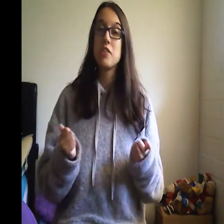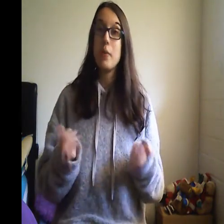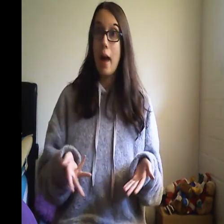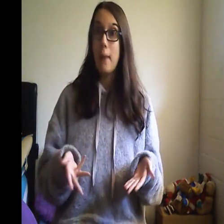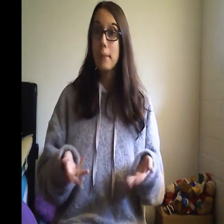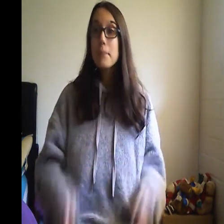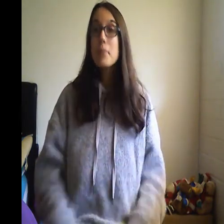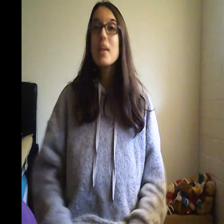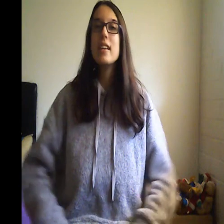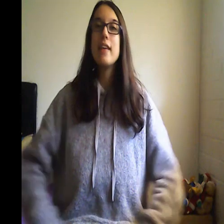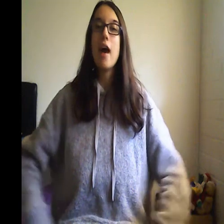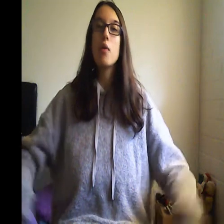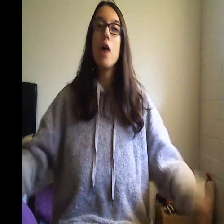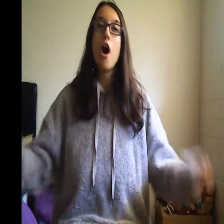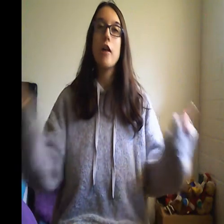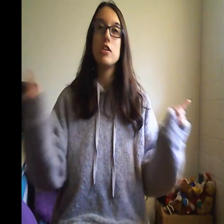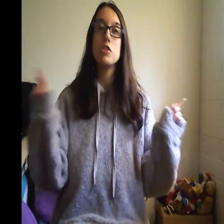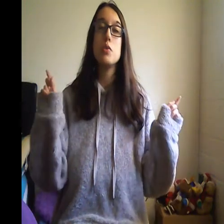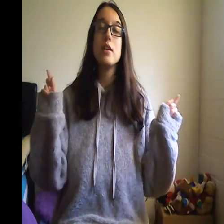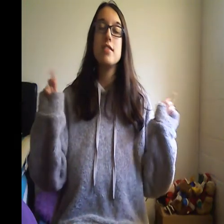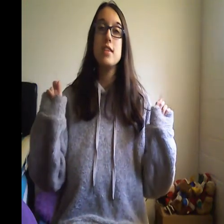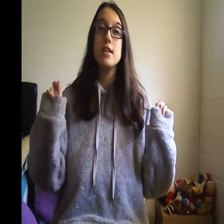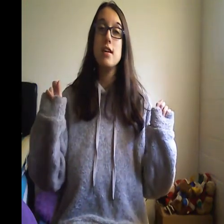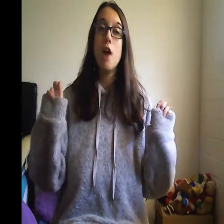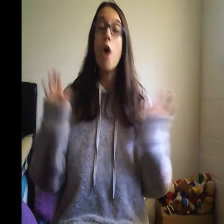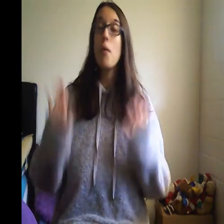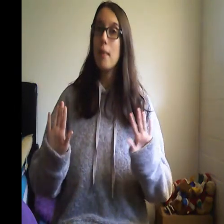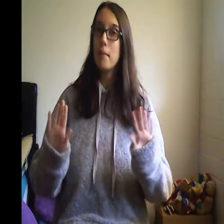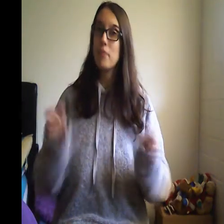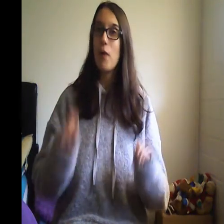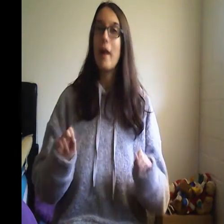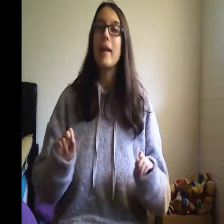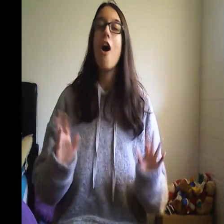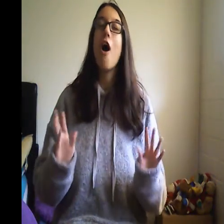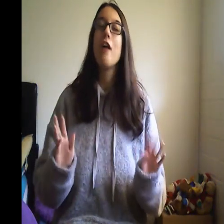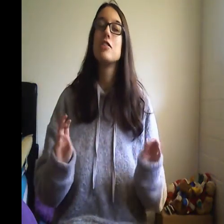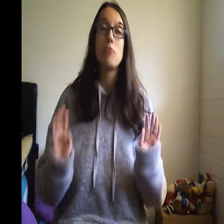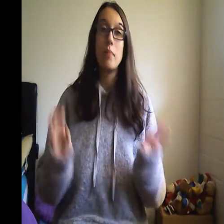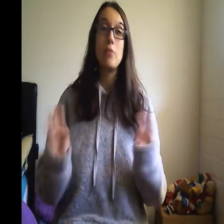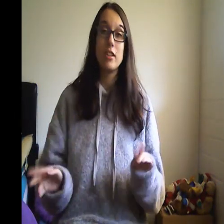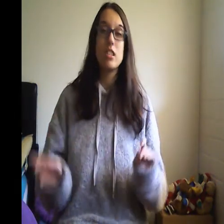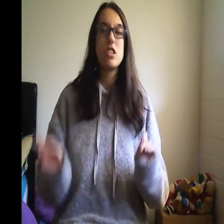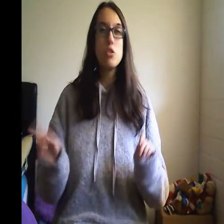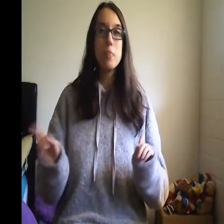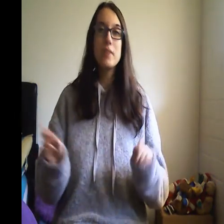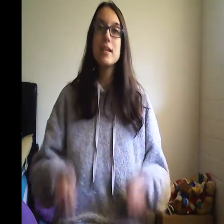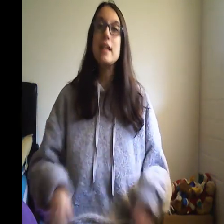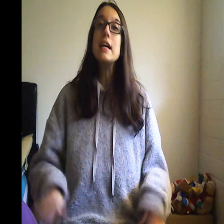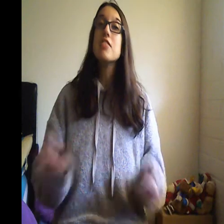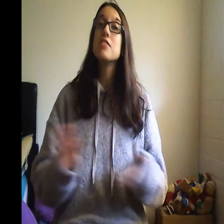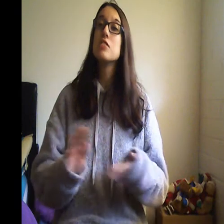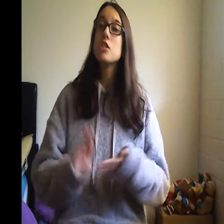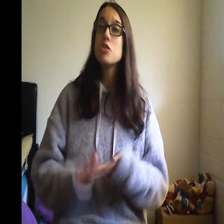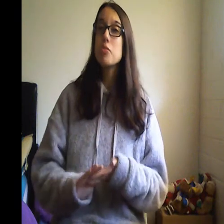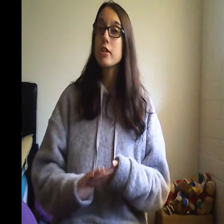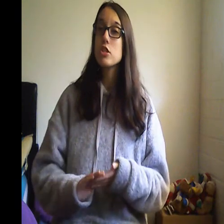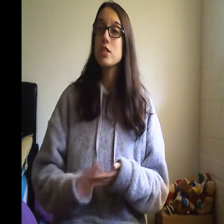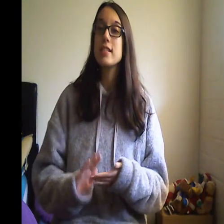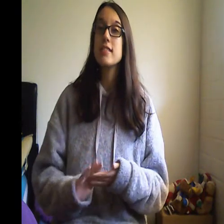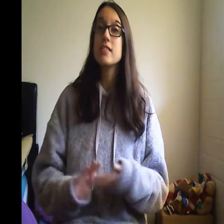now on to the oh before i get on before i move on to the toothpaste this toothbrush is $3